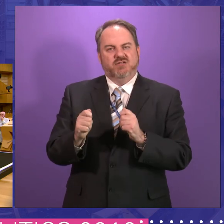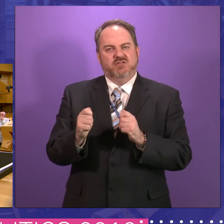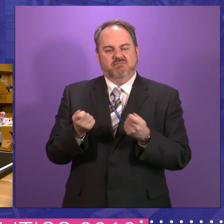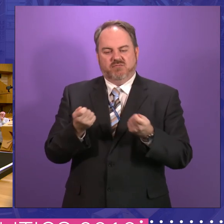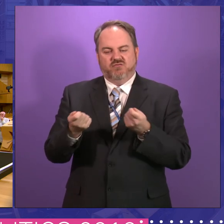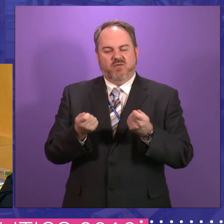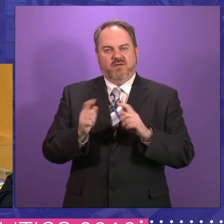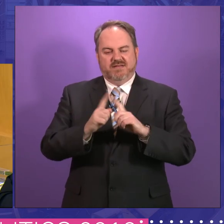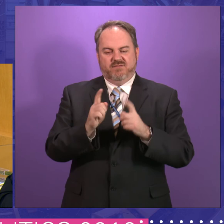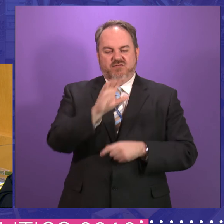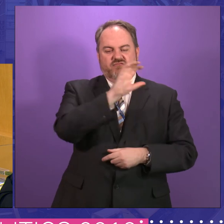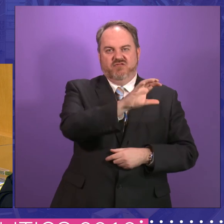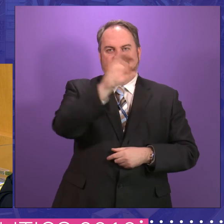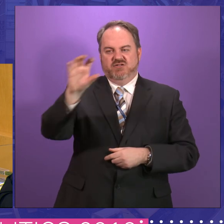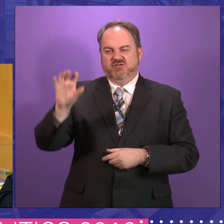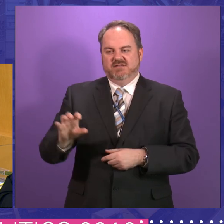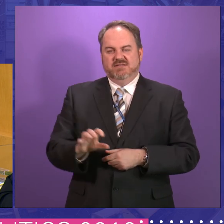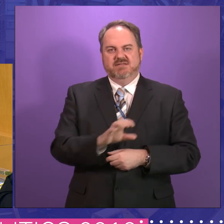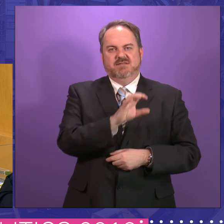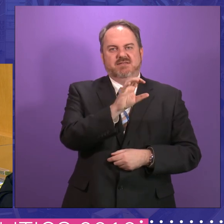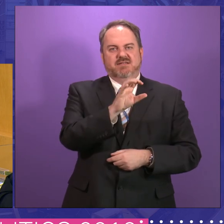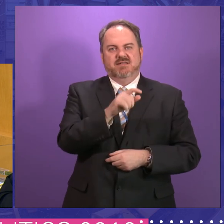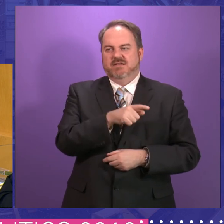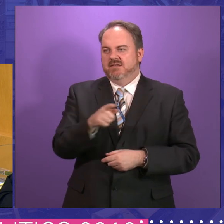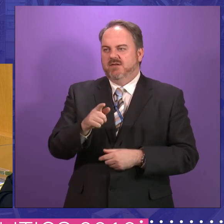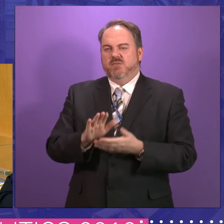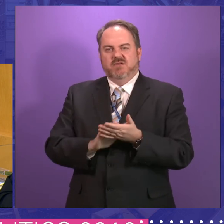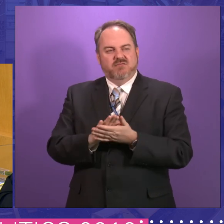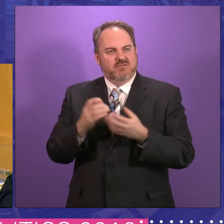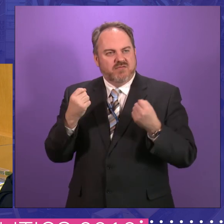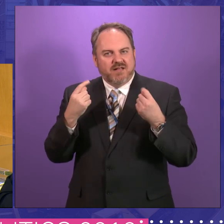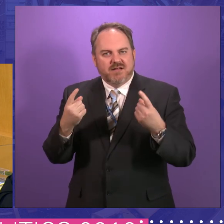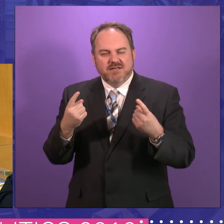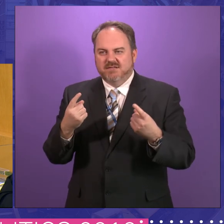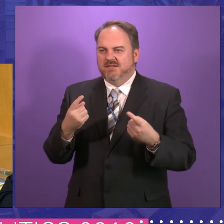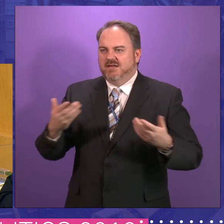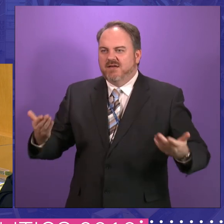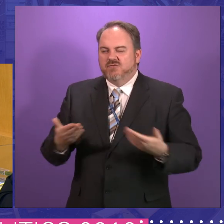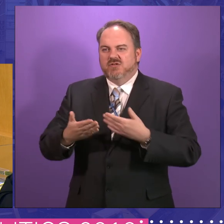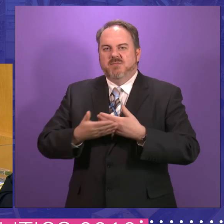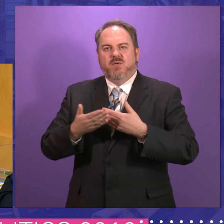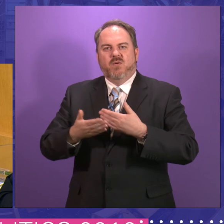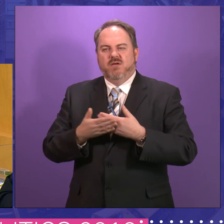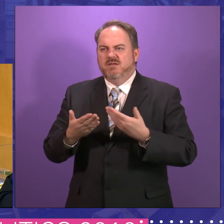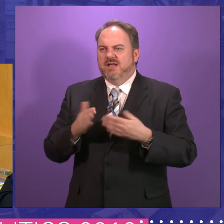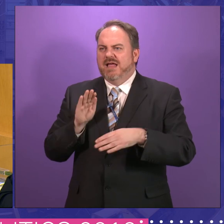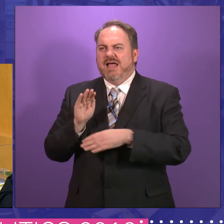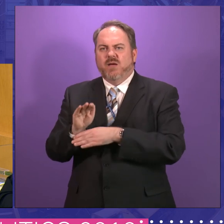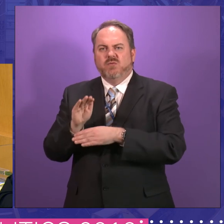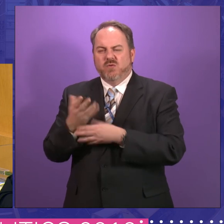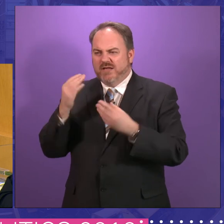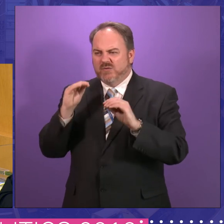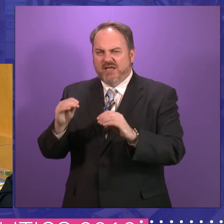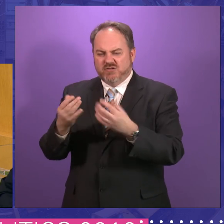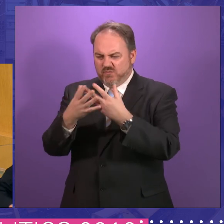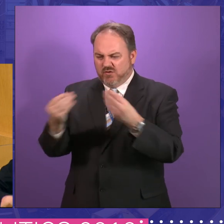um, a whole lot of extra things, or people things, taught as extras like outdoor education went out the window. Every